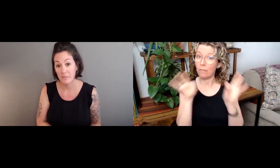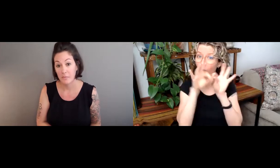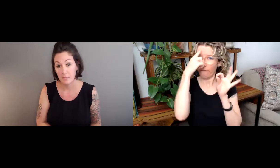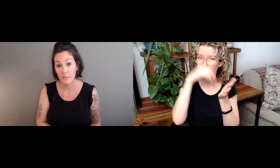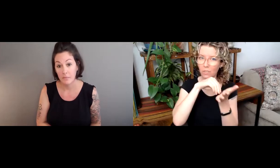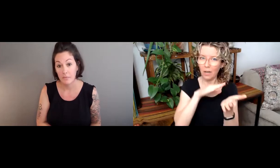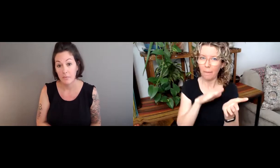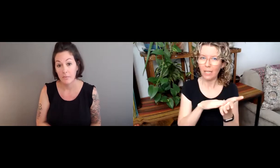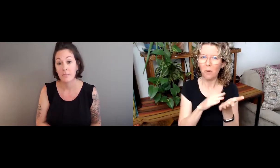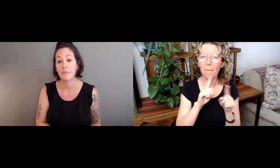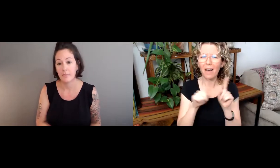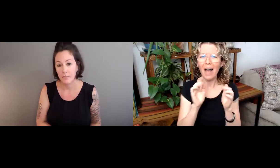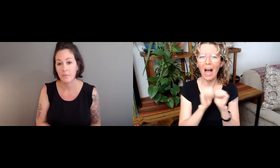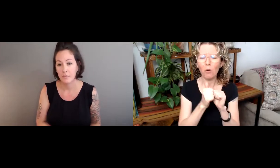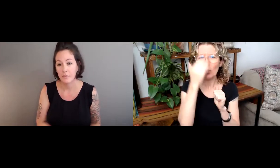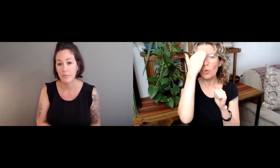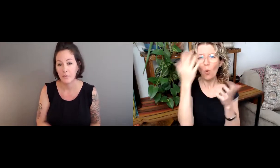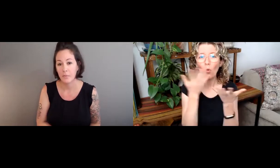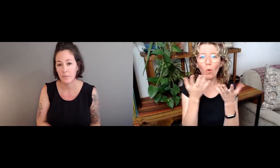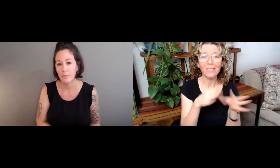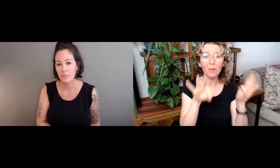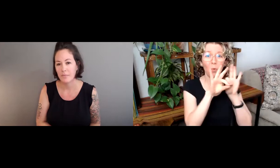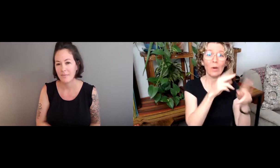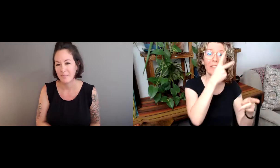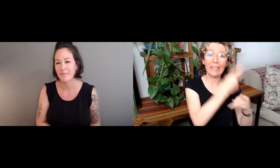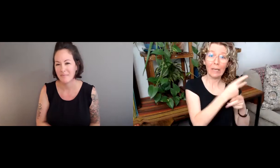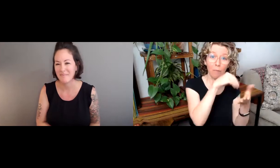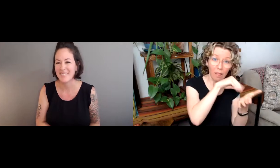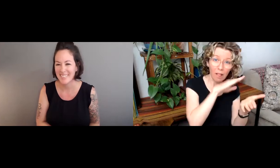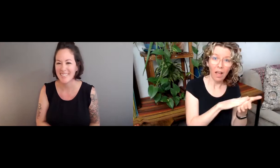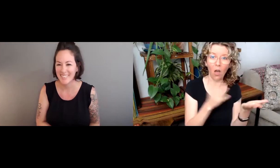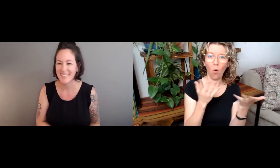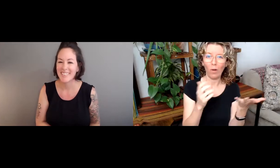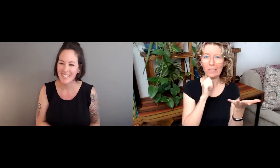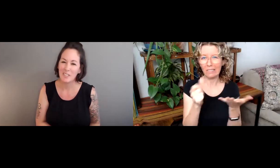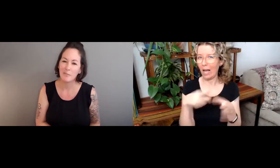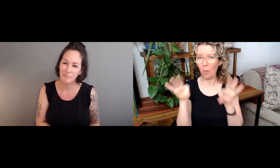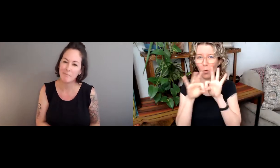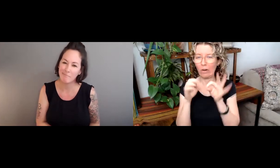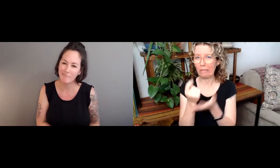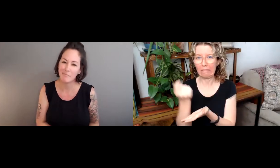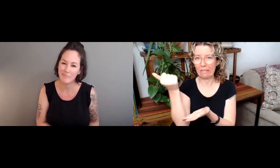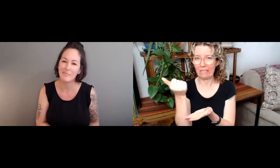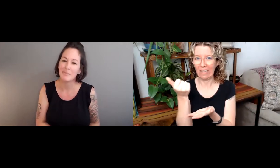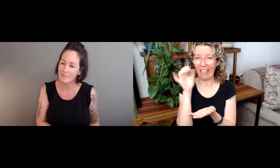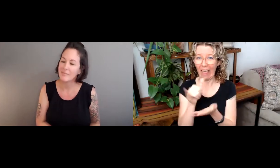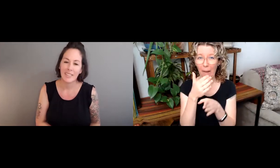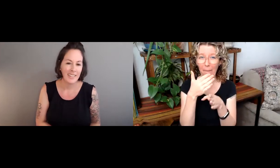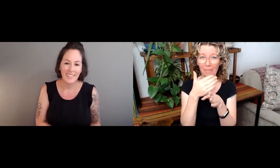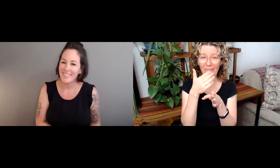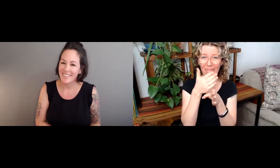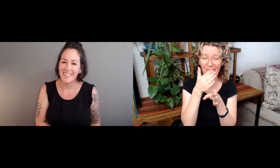She asks very specifics with regards to documentation. How do you know what's